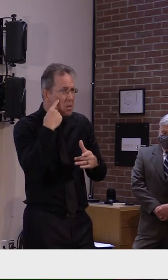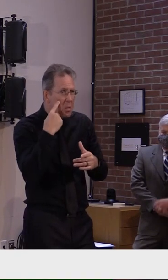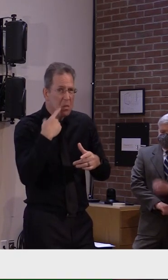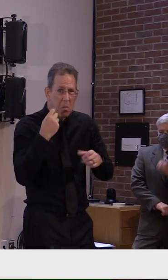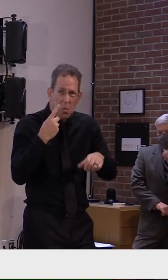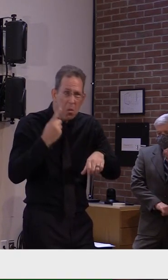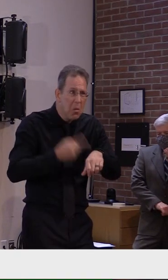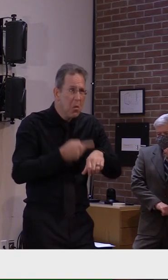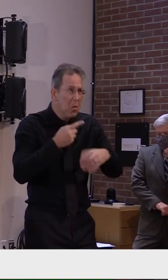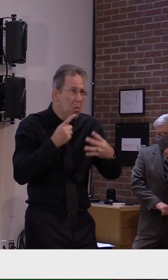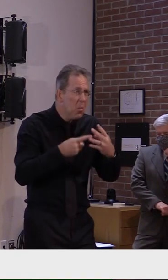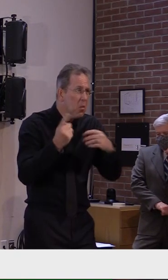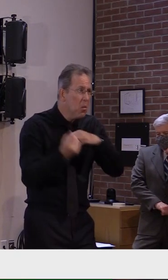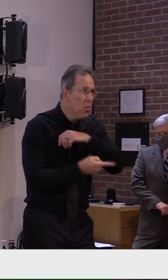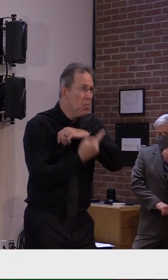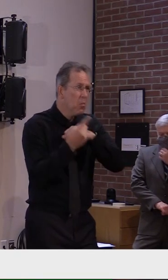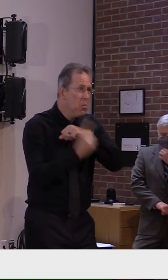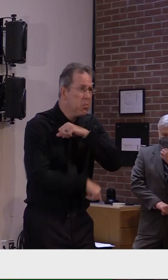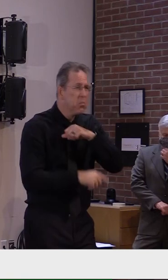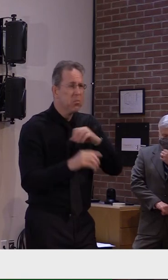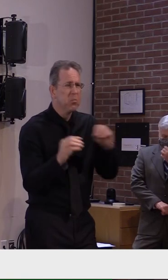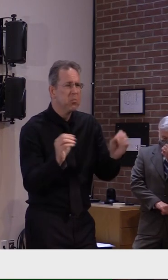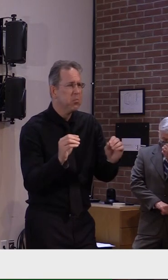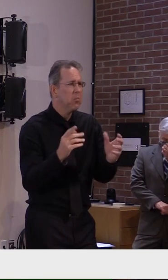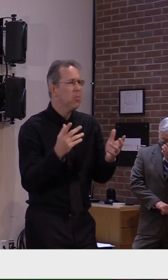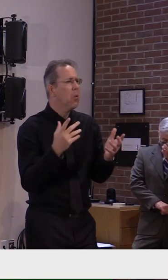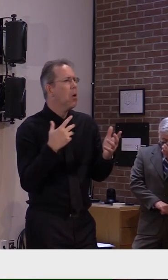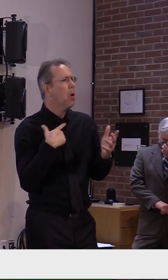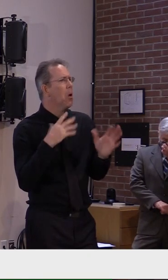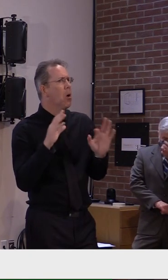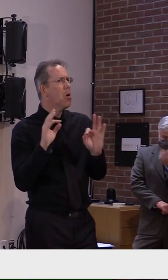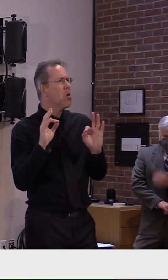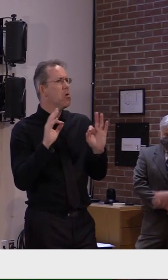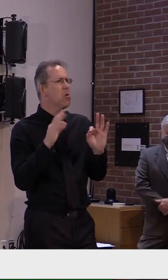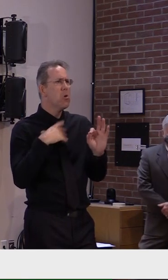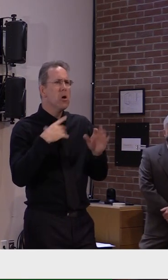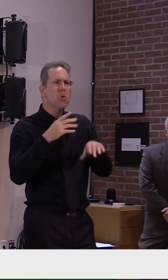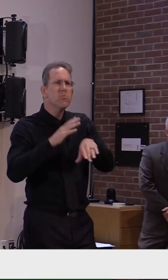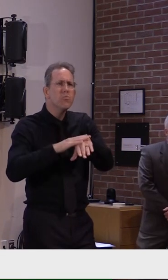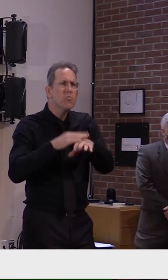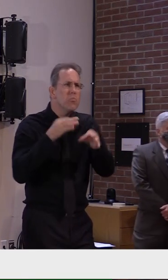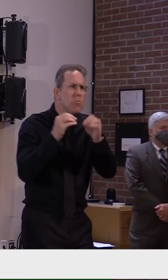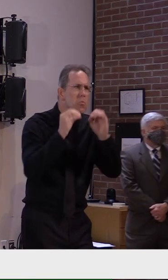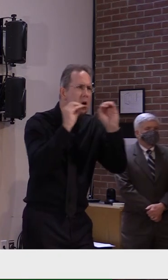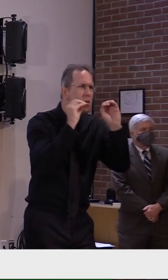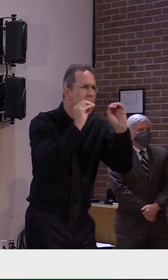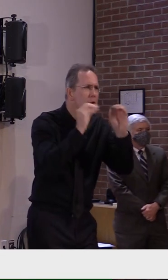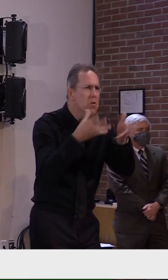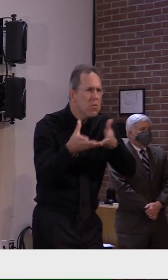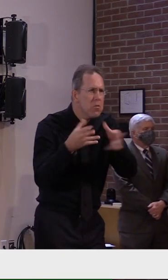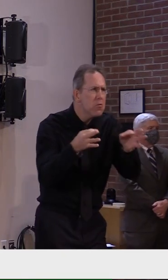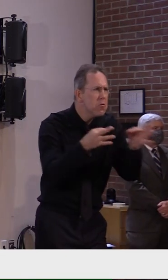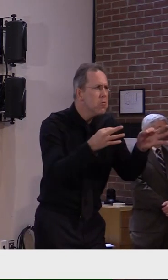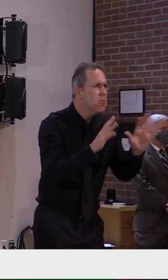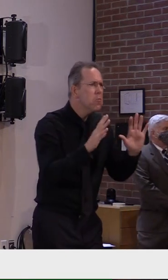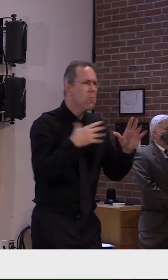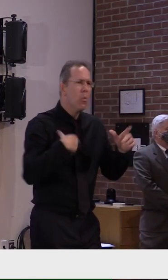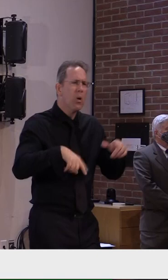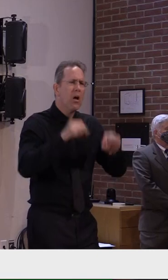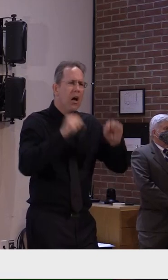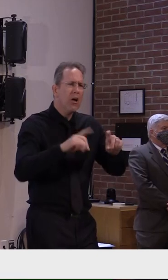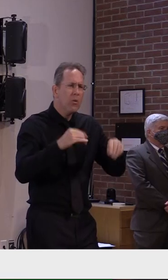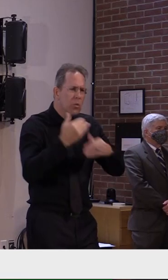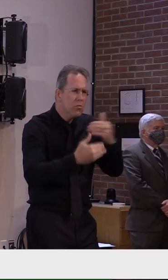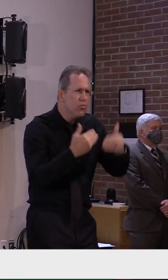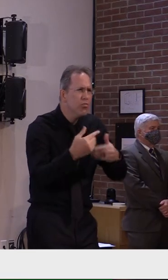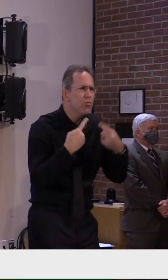and do the right thing. So I still believe in Vermonters' willingness to put this behind us and so that